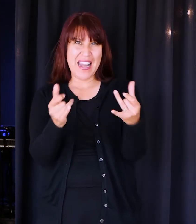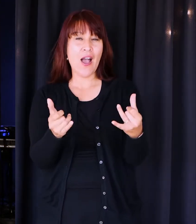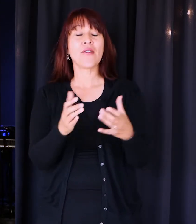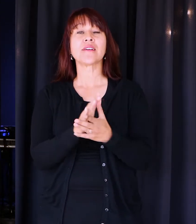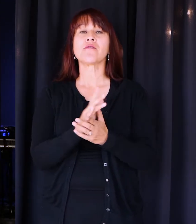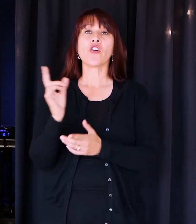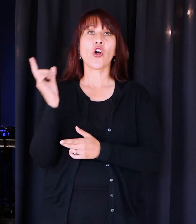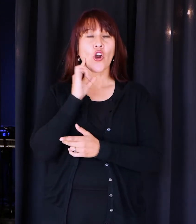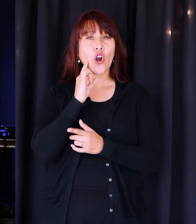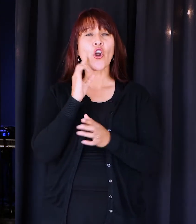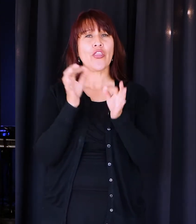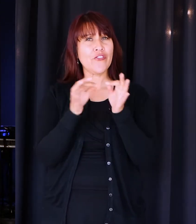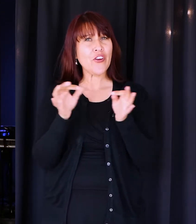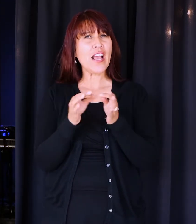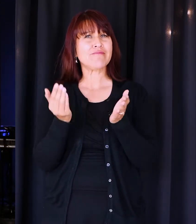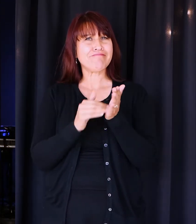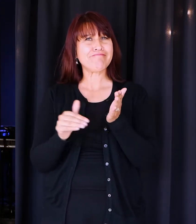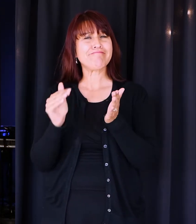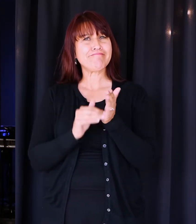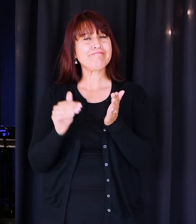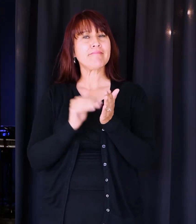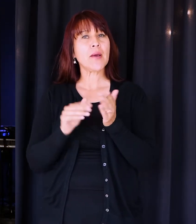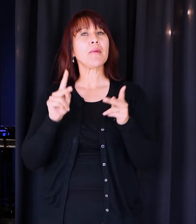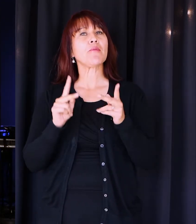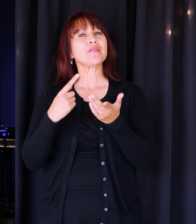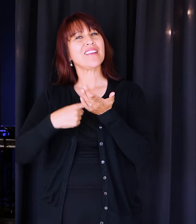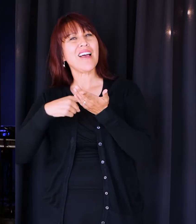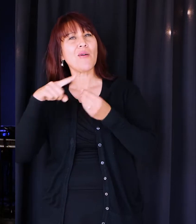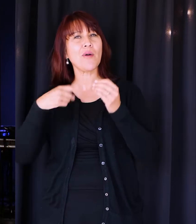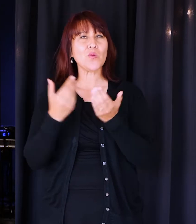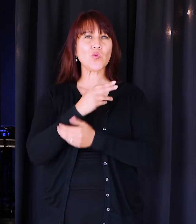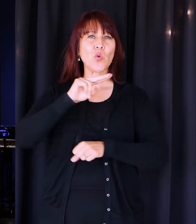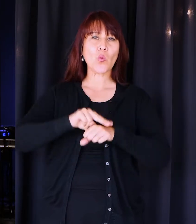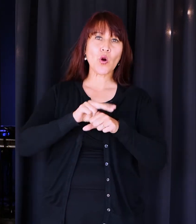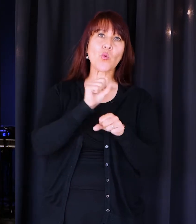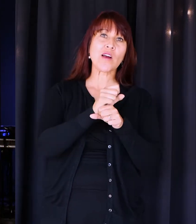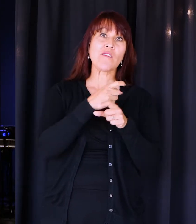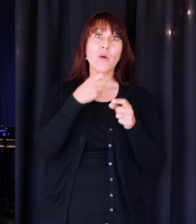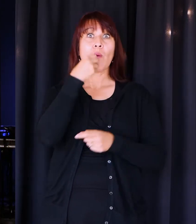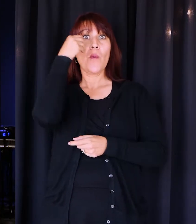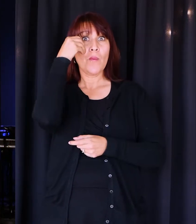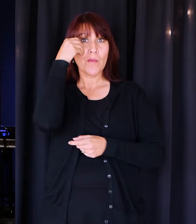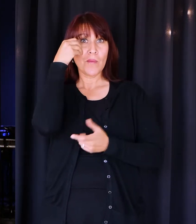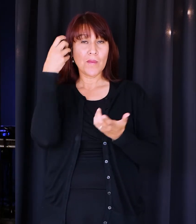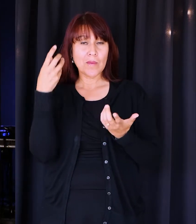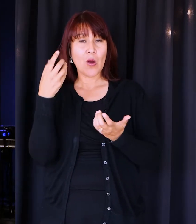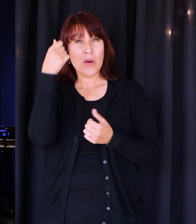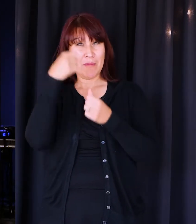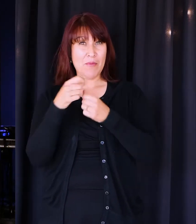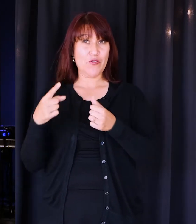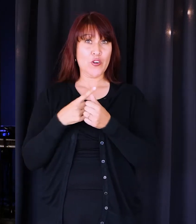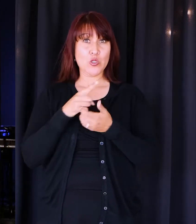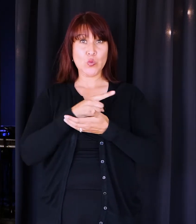We've been hearing this phrase a lot. People are talking about the new normal of working from home. I remember the first week